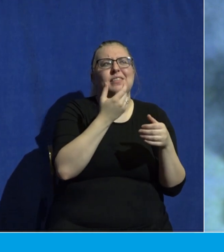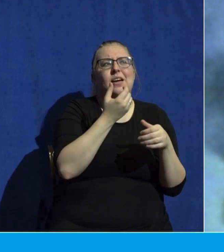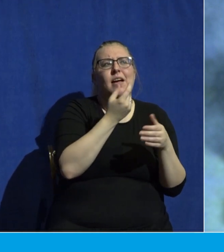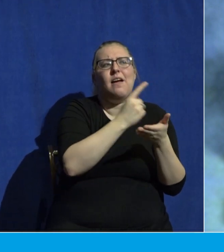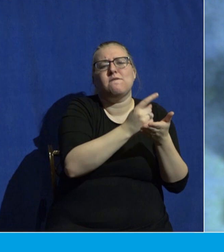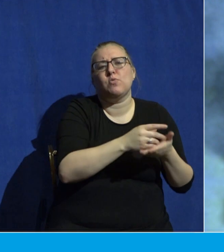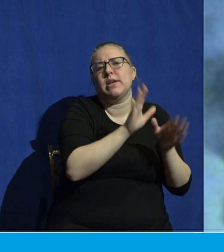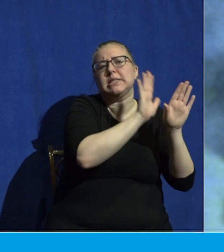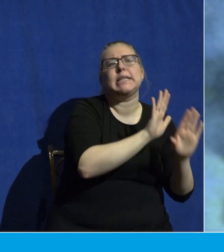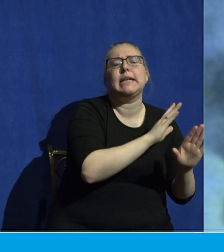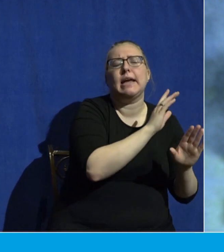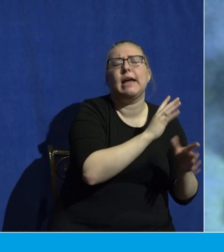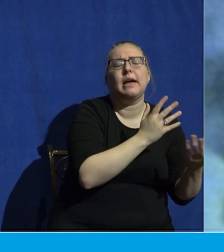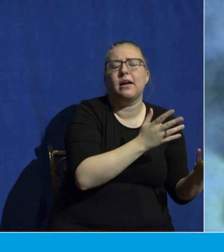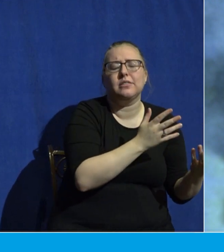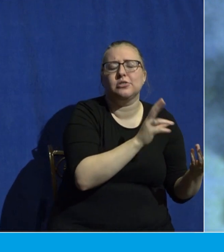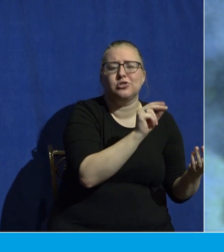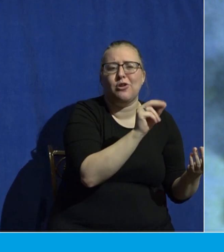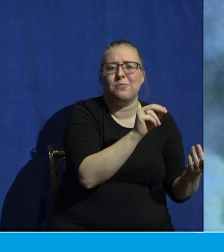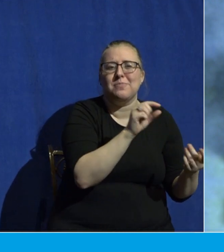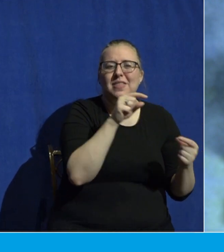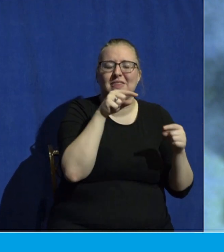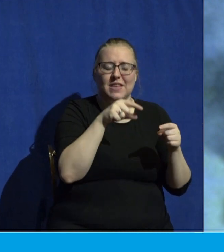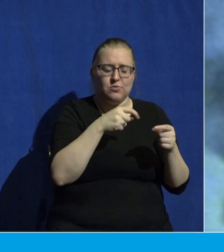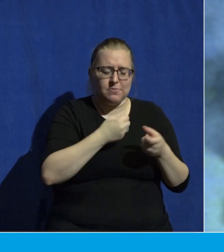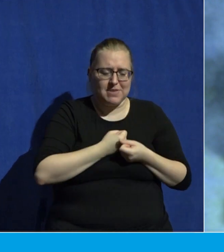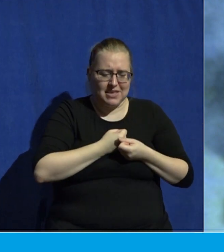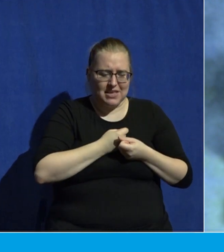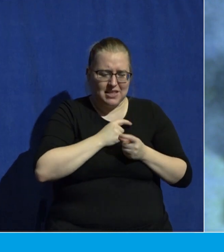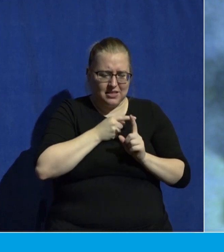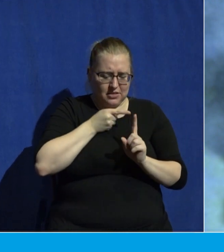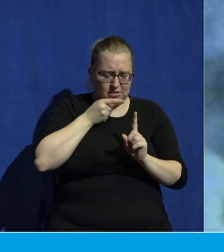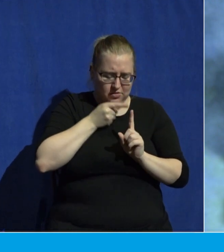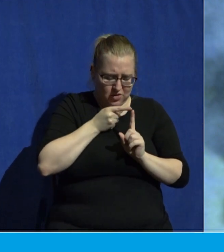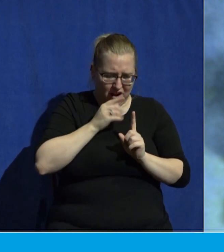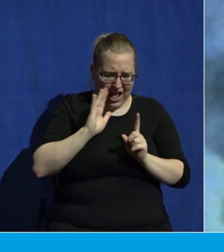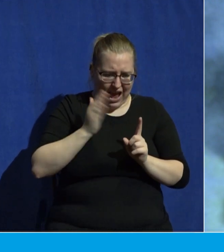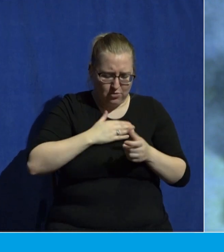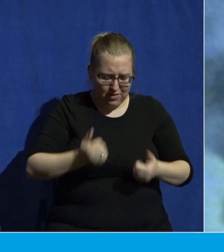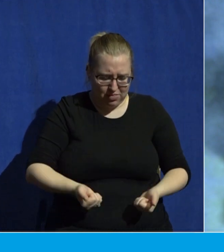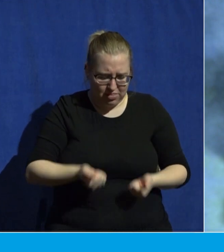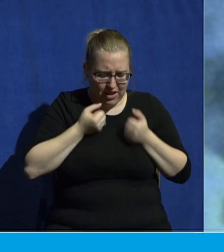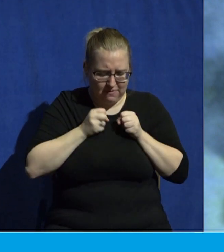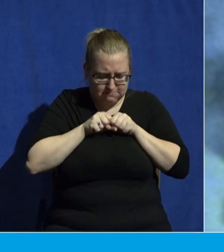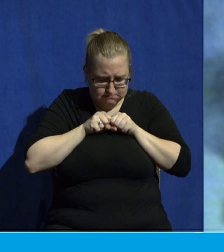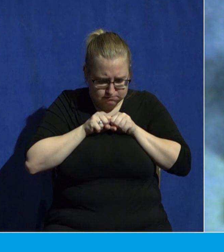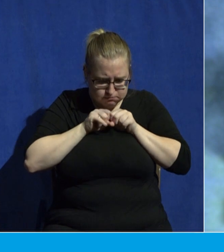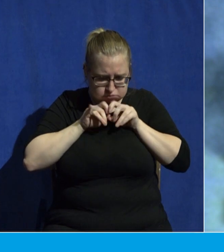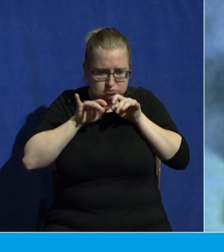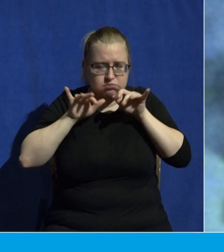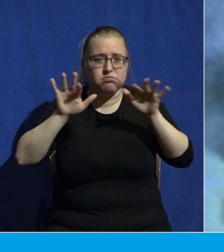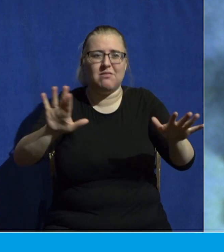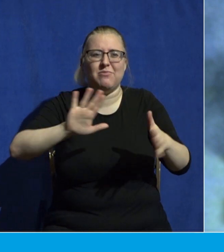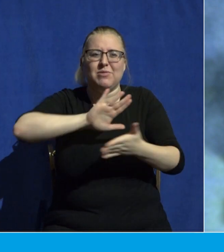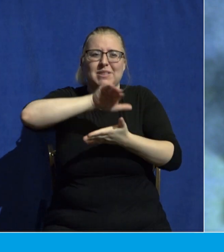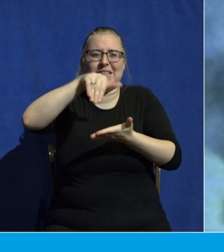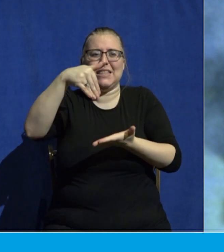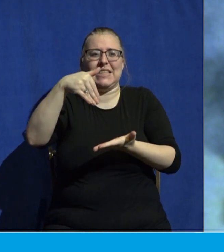but this would be the source of our life it would be the center of our being that God